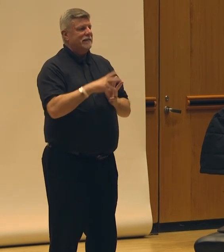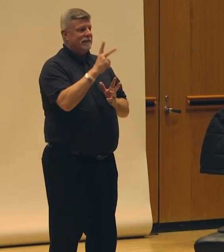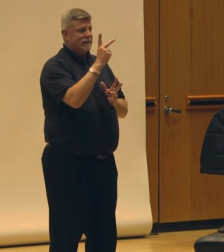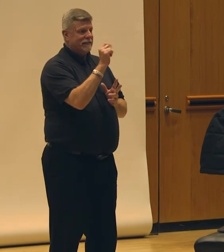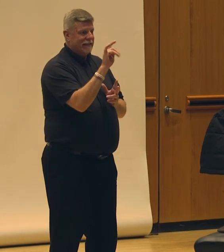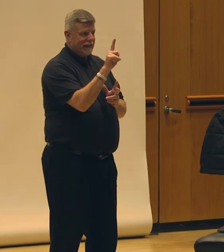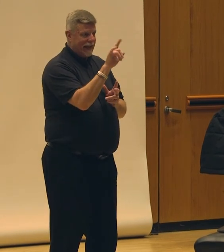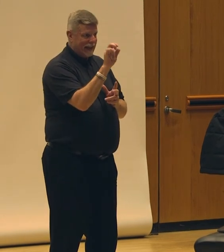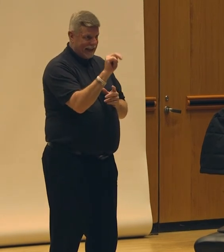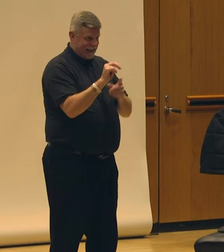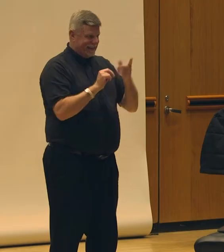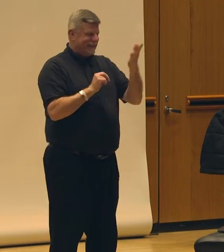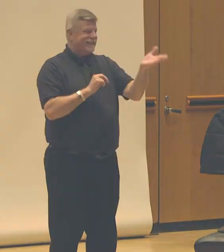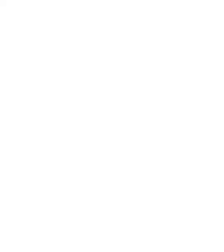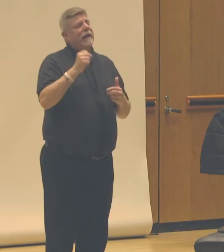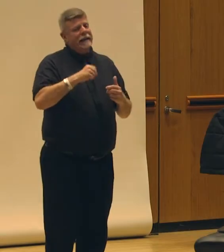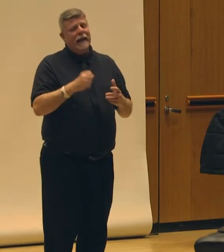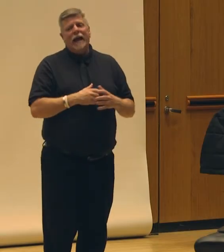Caitlin. Hi.